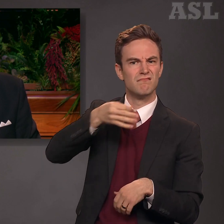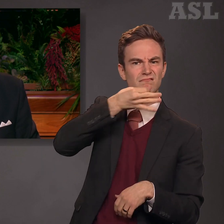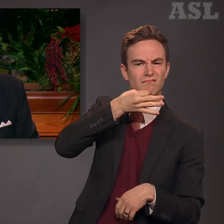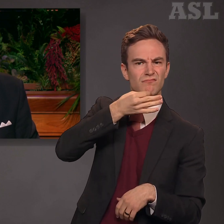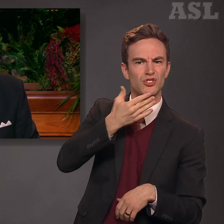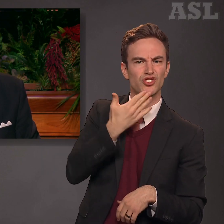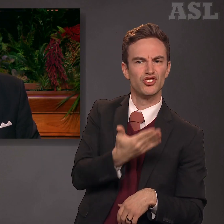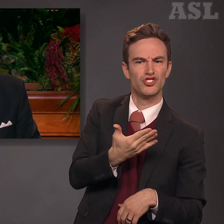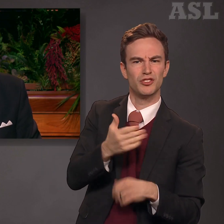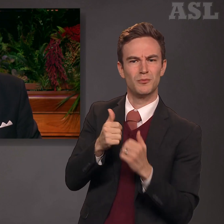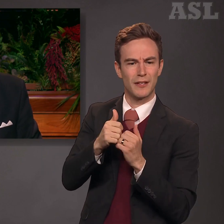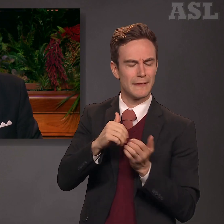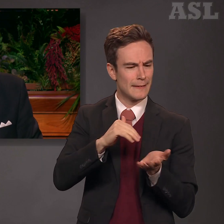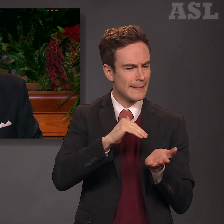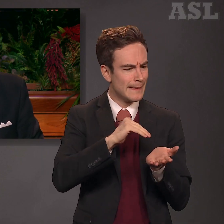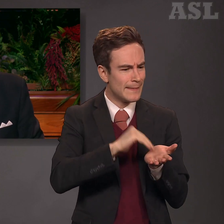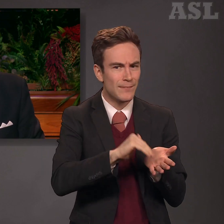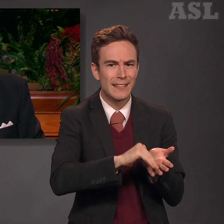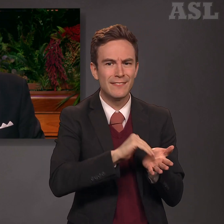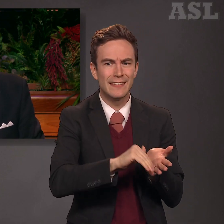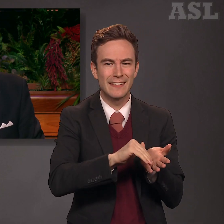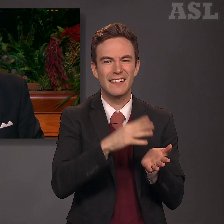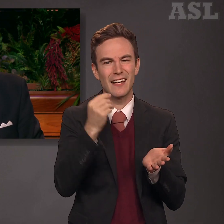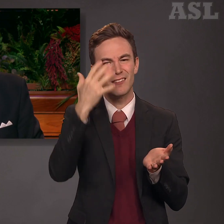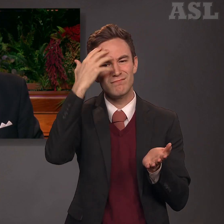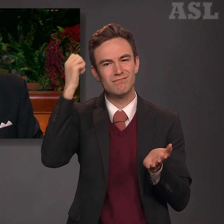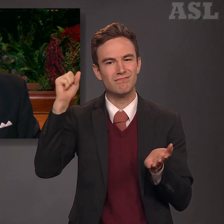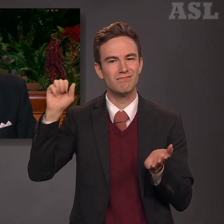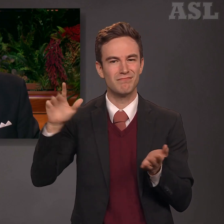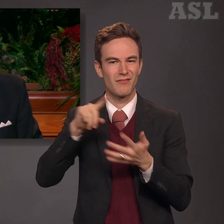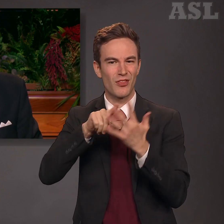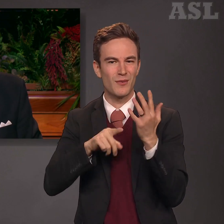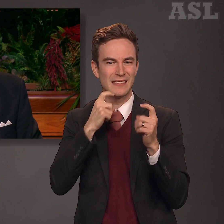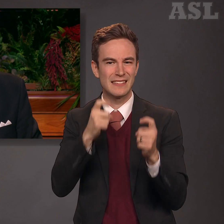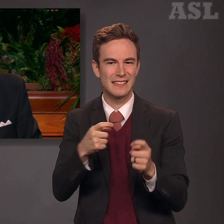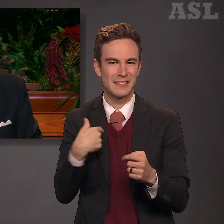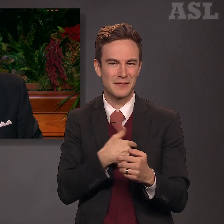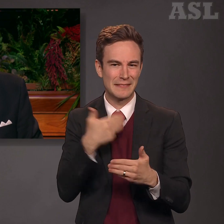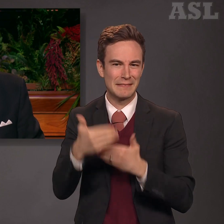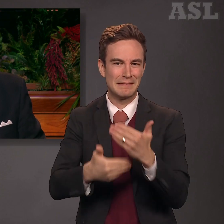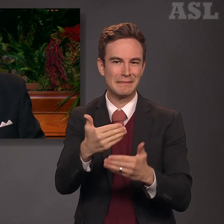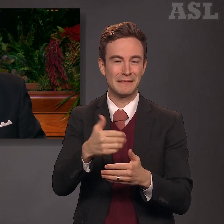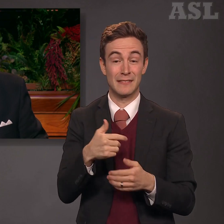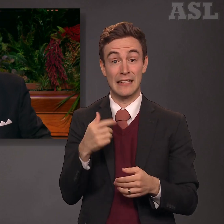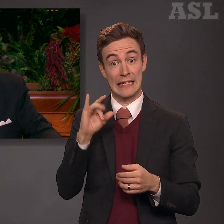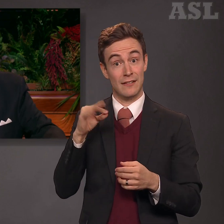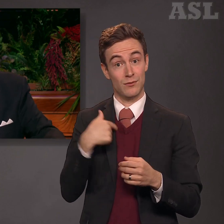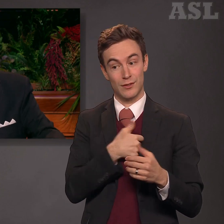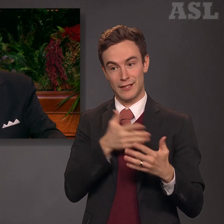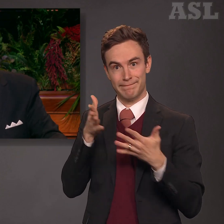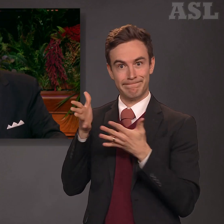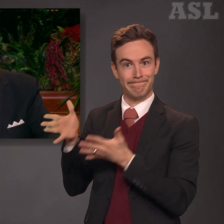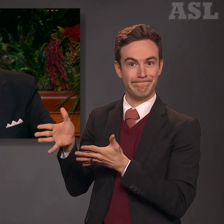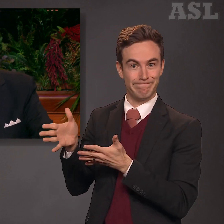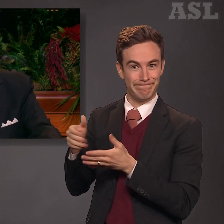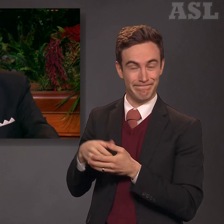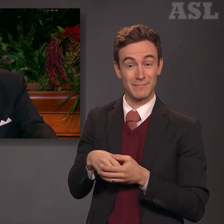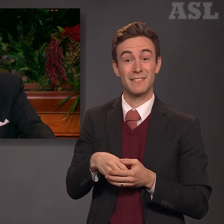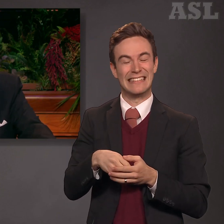forgiving and forgetting sins we have forsaken, perhaps because we give him so much practice